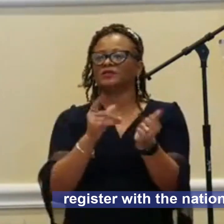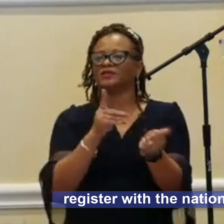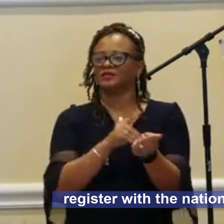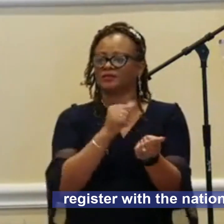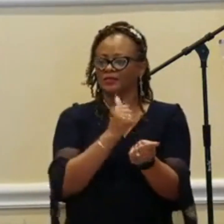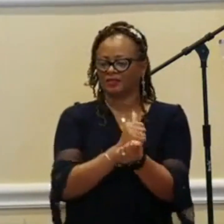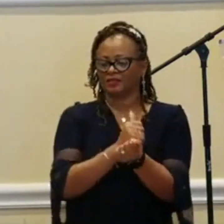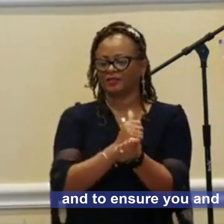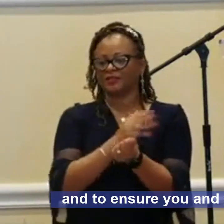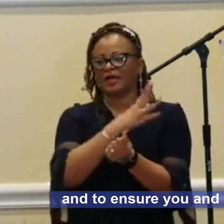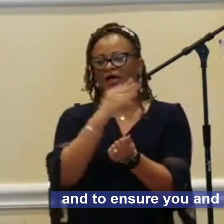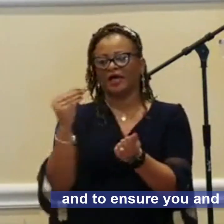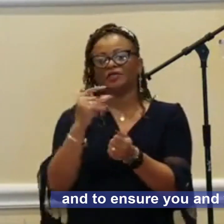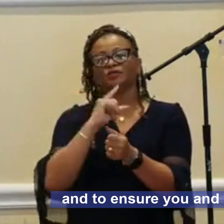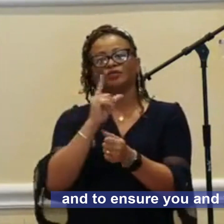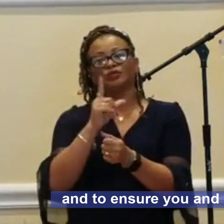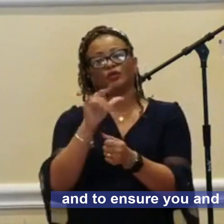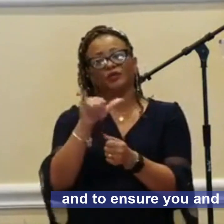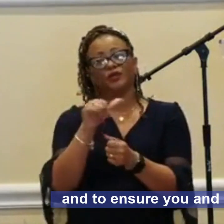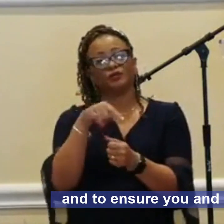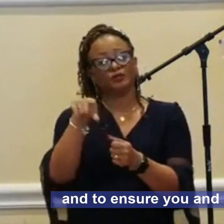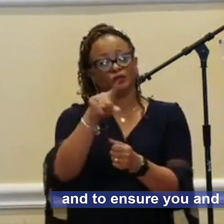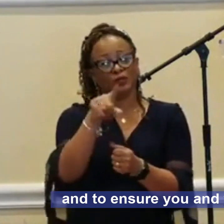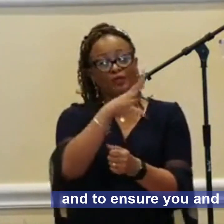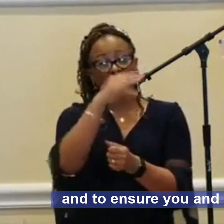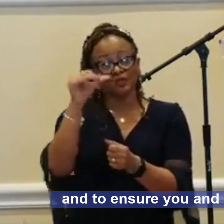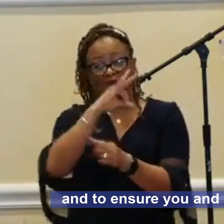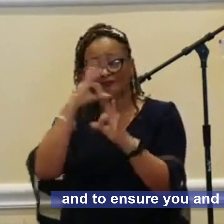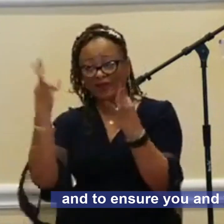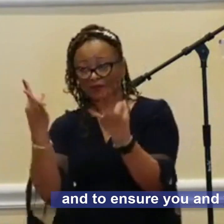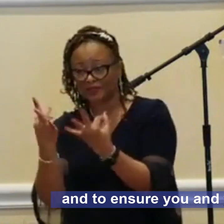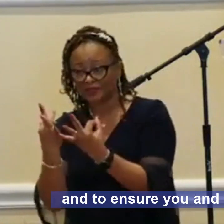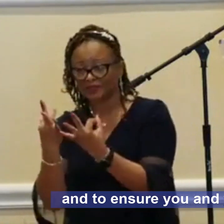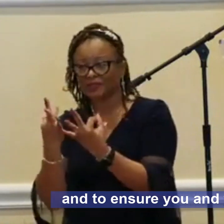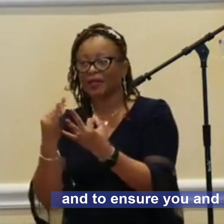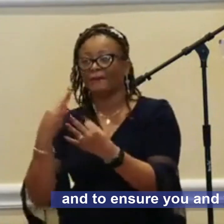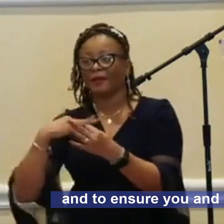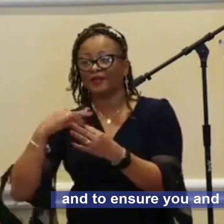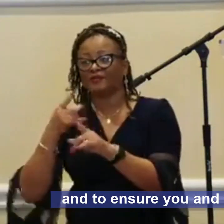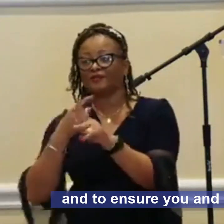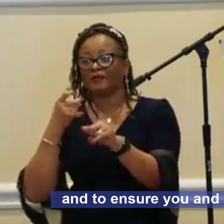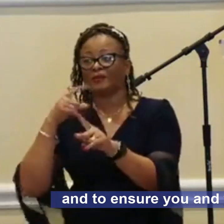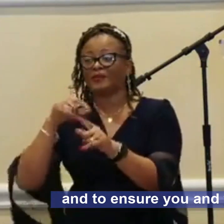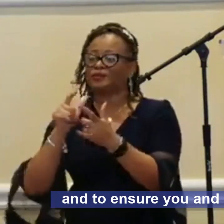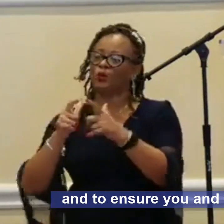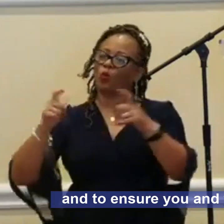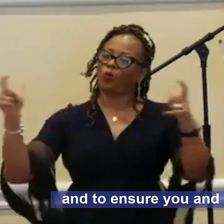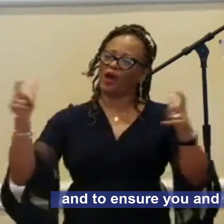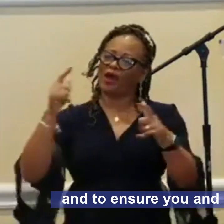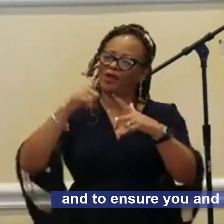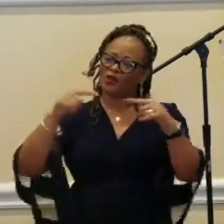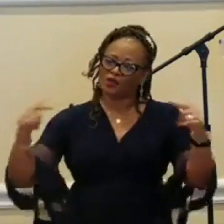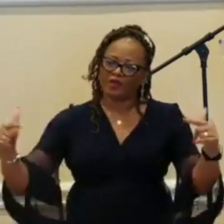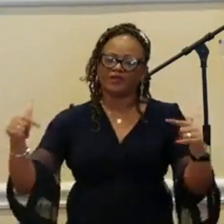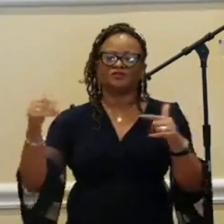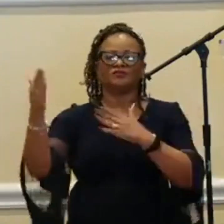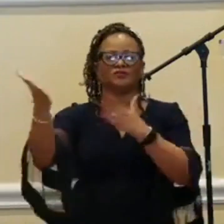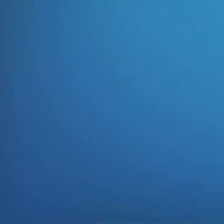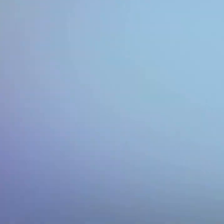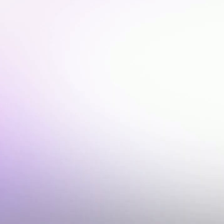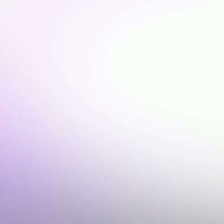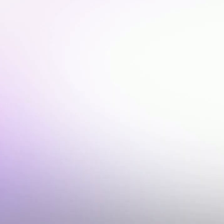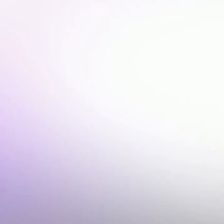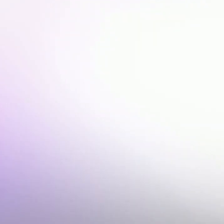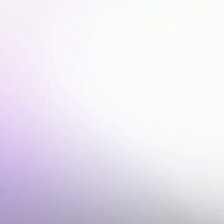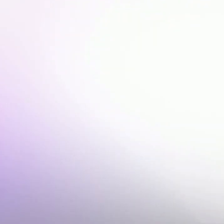Disabilities and to ensure you and your families benefit from this wide array of services.